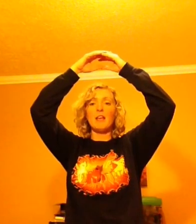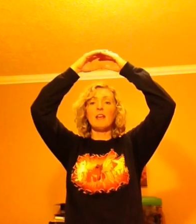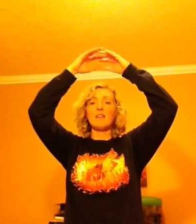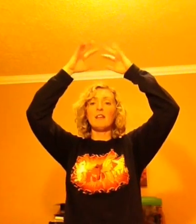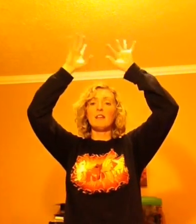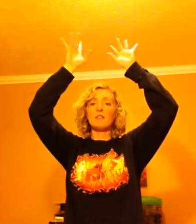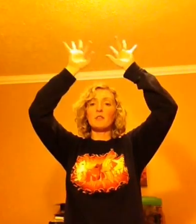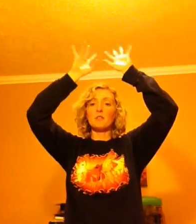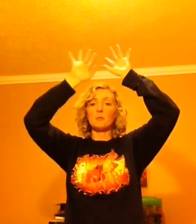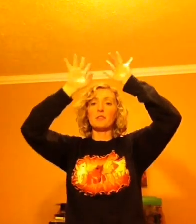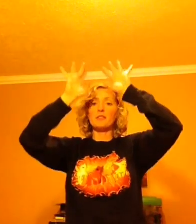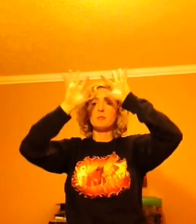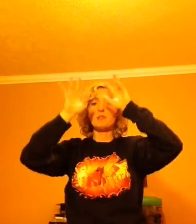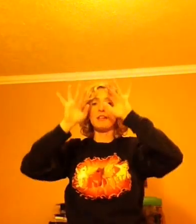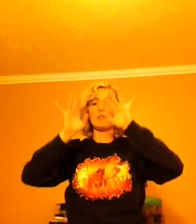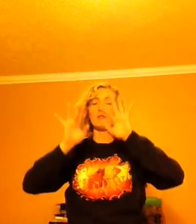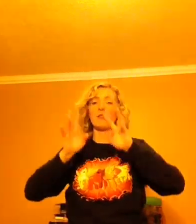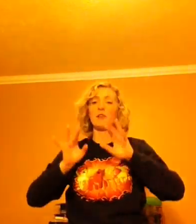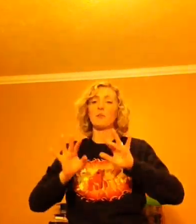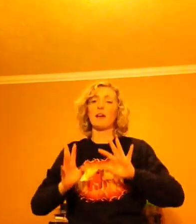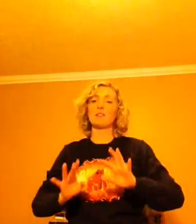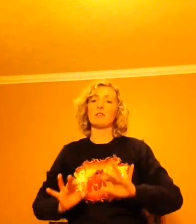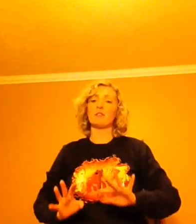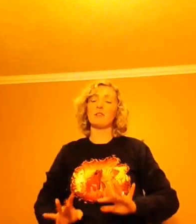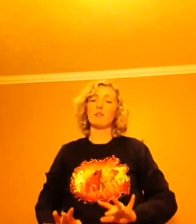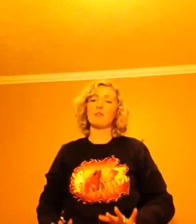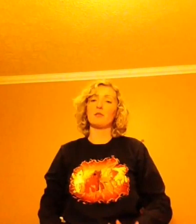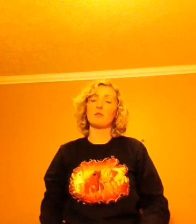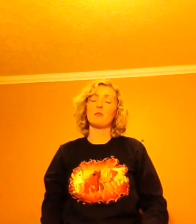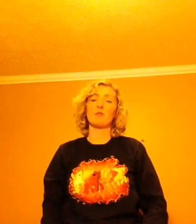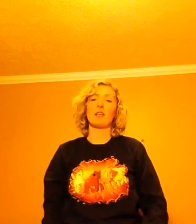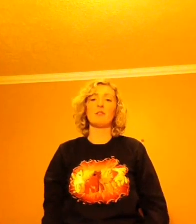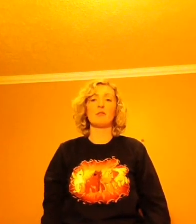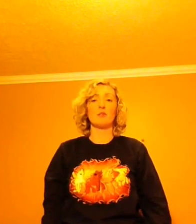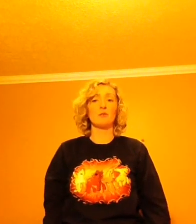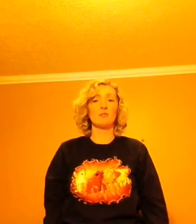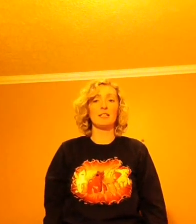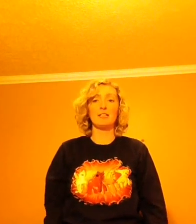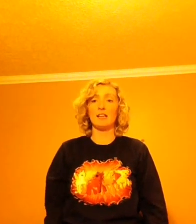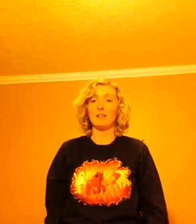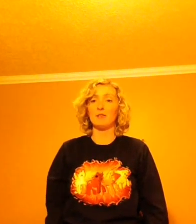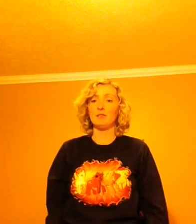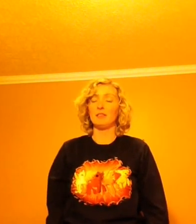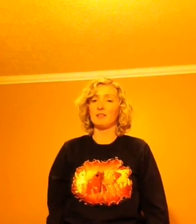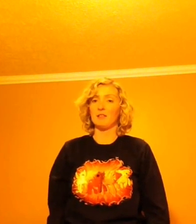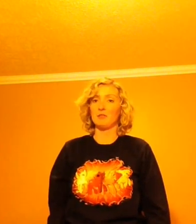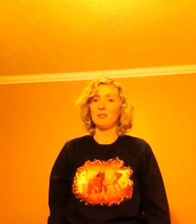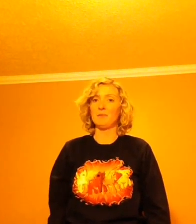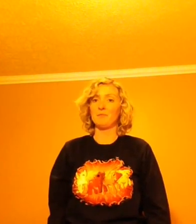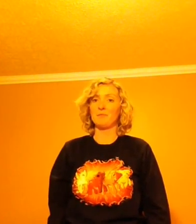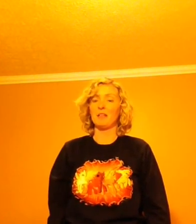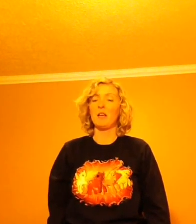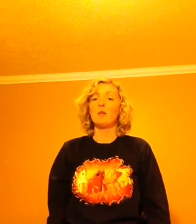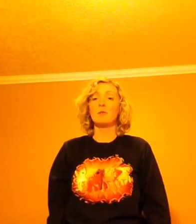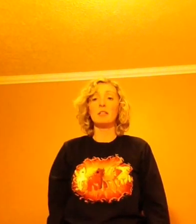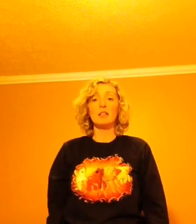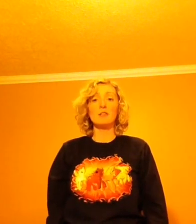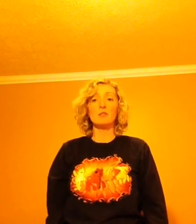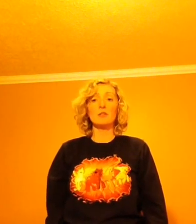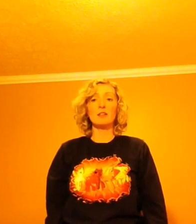Then it undergoes precipitation, falling back to earth in the form of rain, snow, sleet, hail, etc. When it gets to the